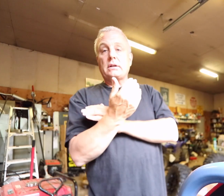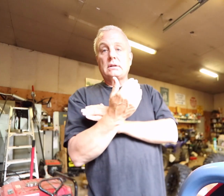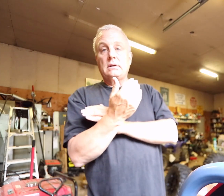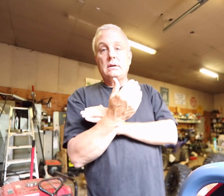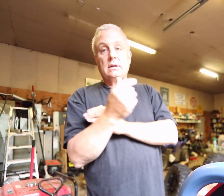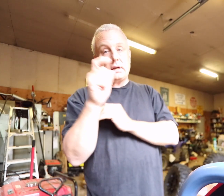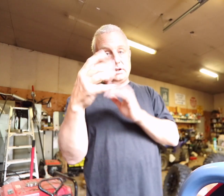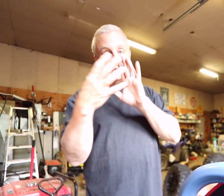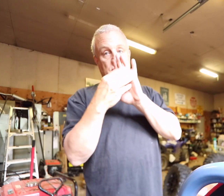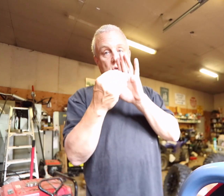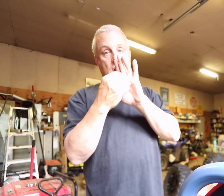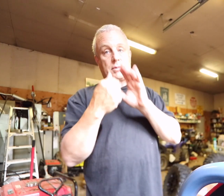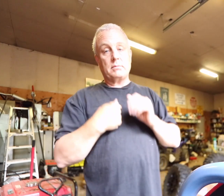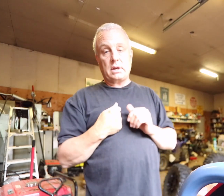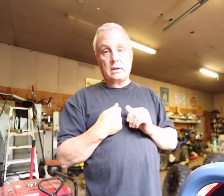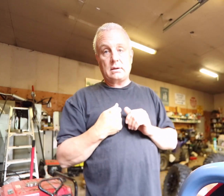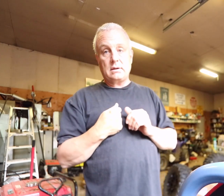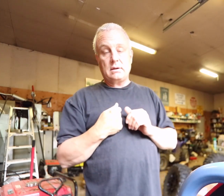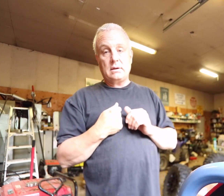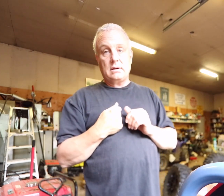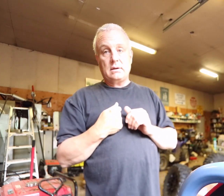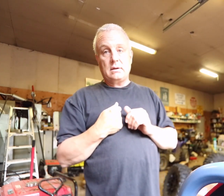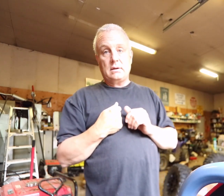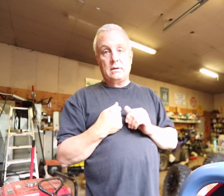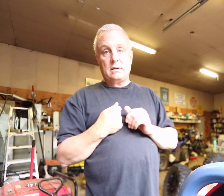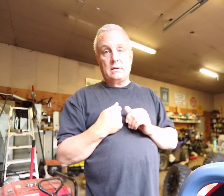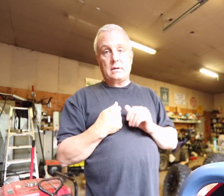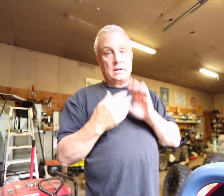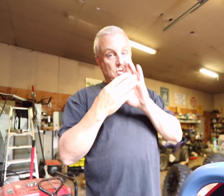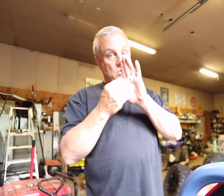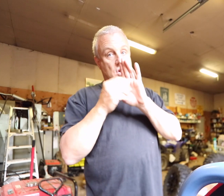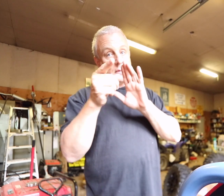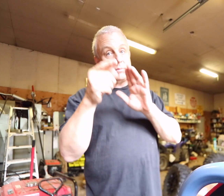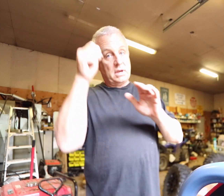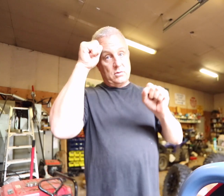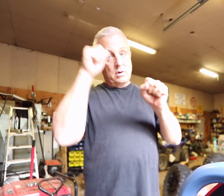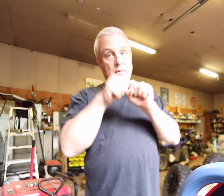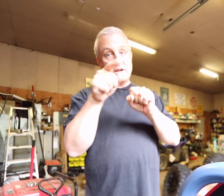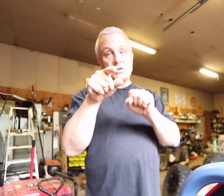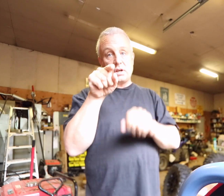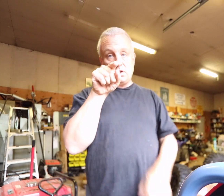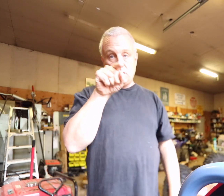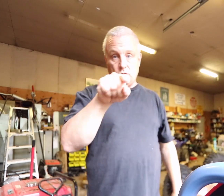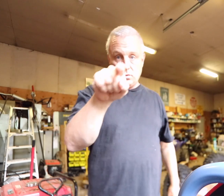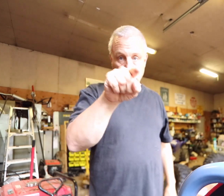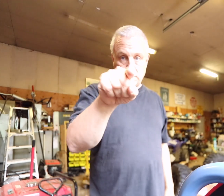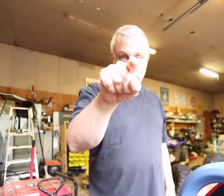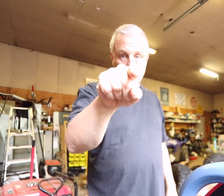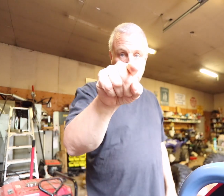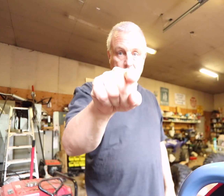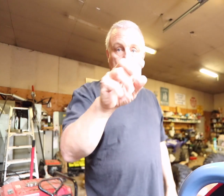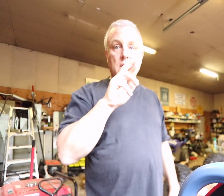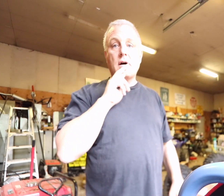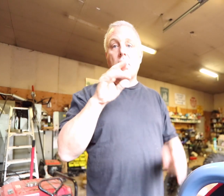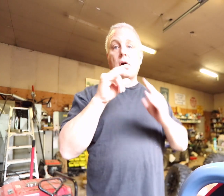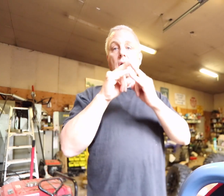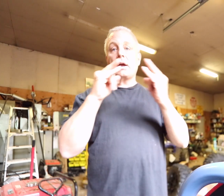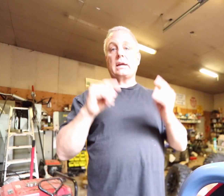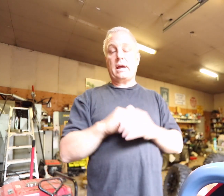I need you to copy me. I need you to copy me and remind you that you are camp.